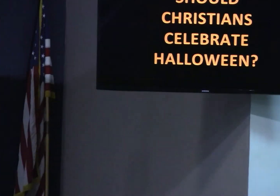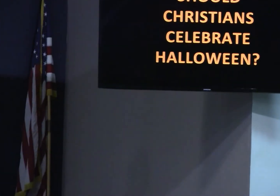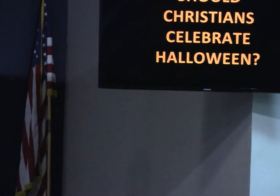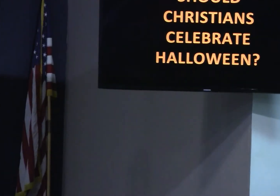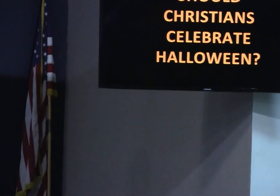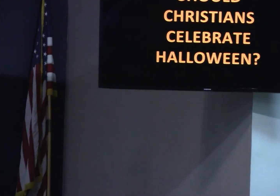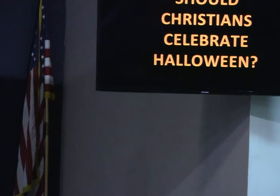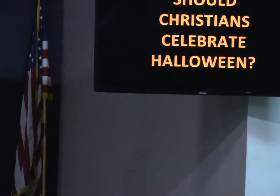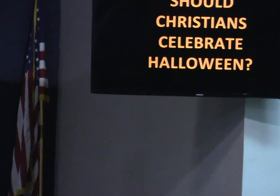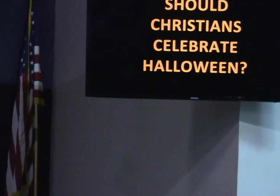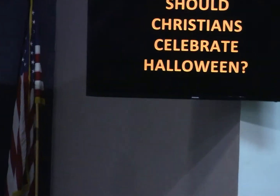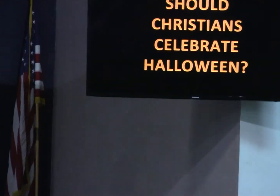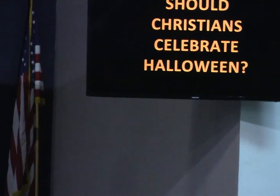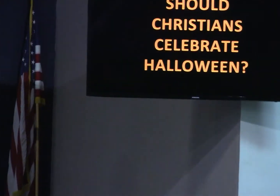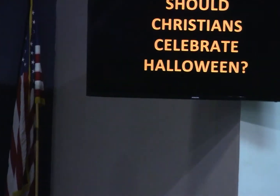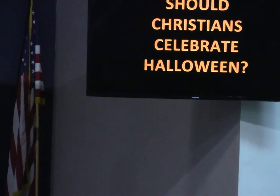They haven't seen the gospel yet.